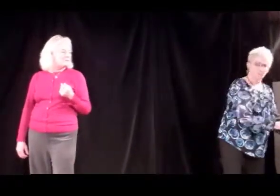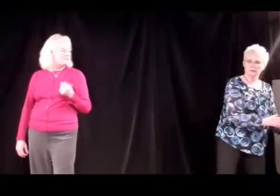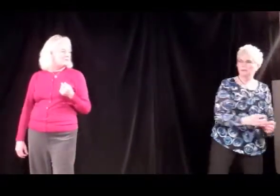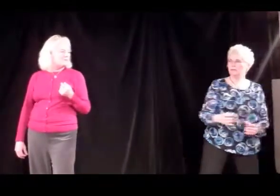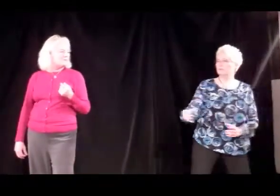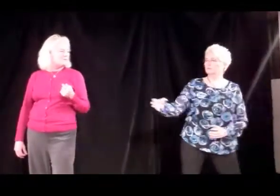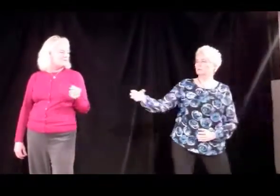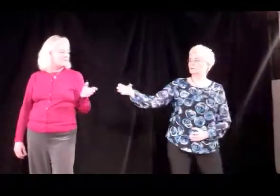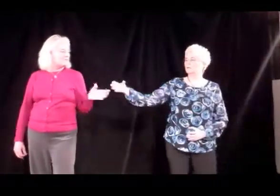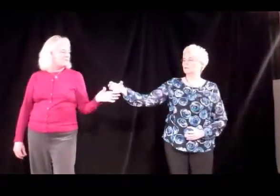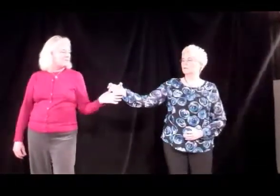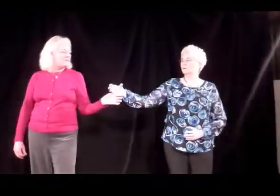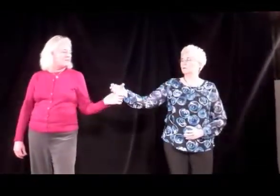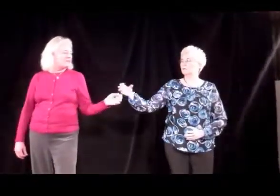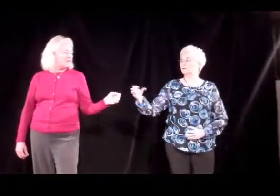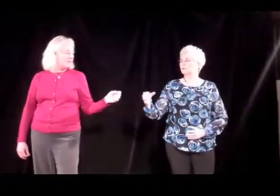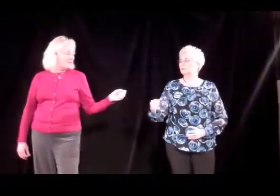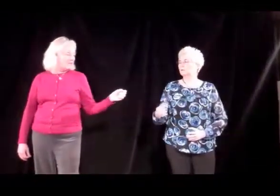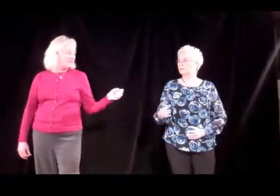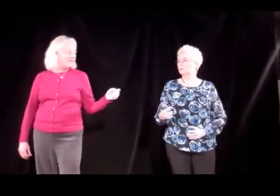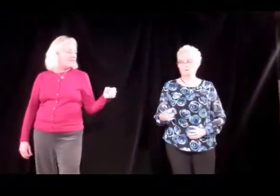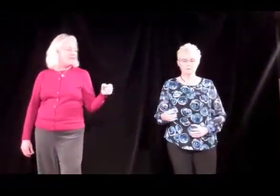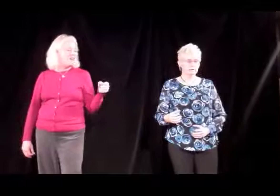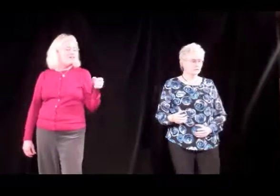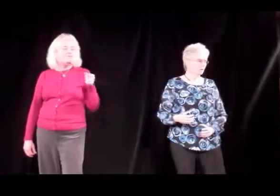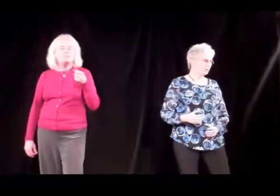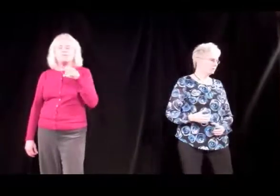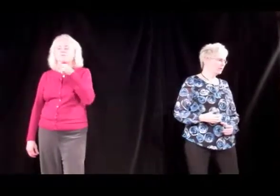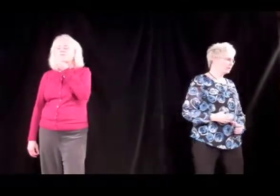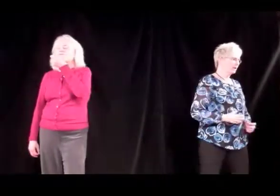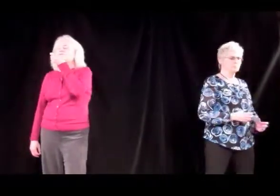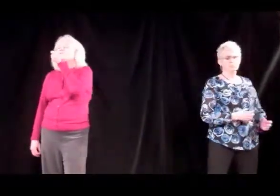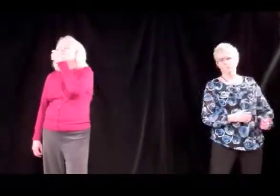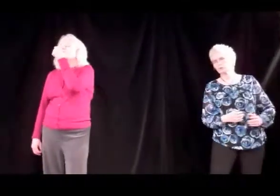Here. Take one for yourself. Oh, no, I'm good.